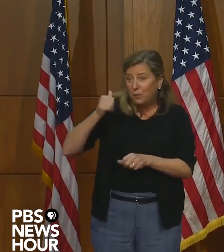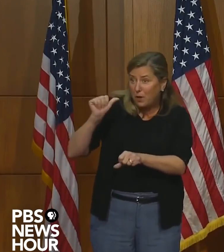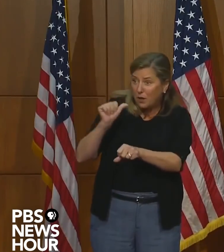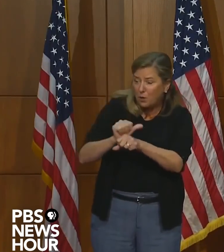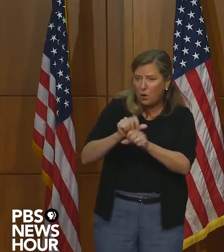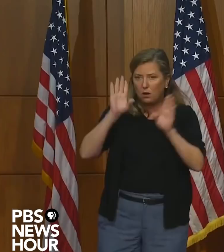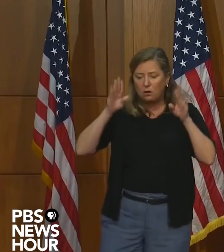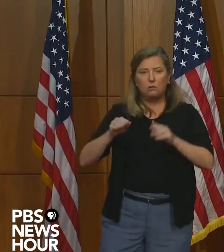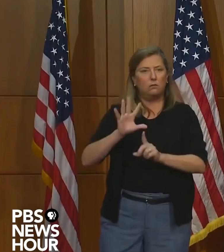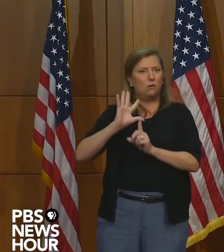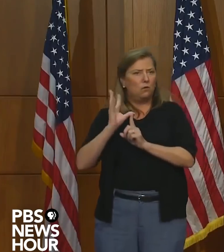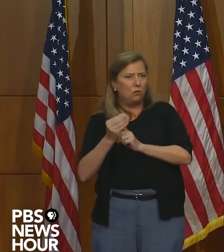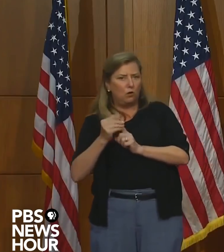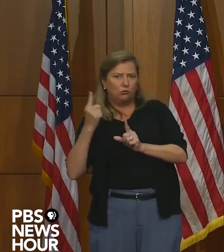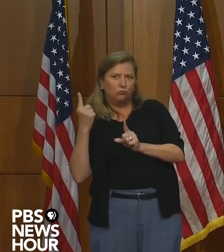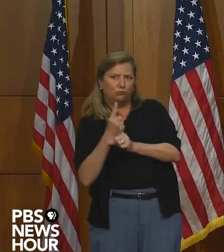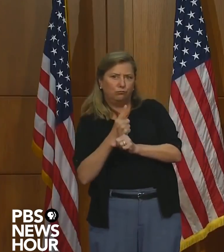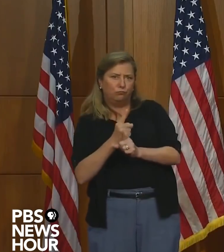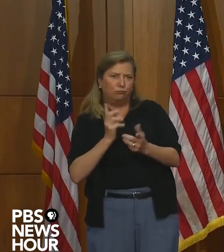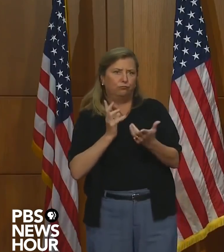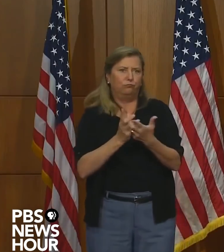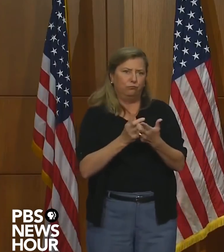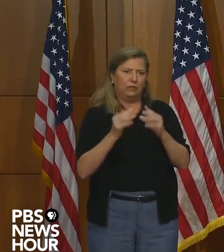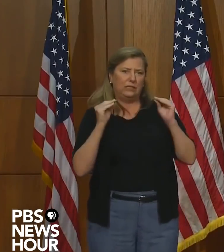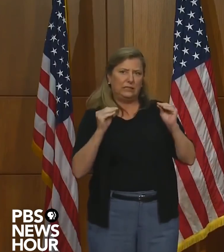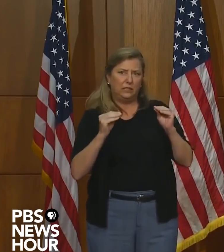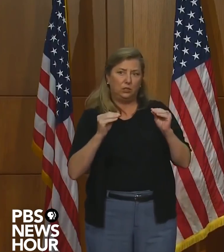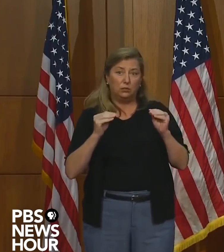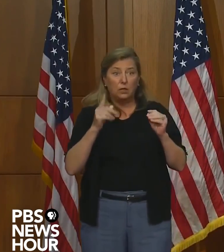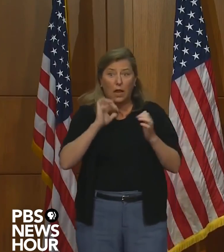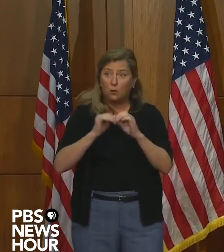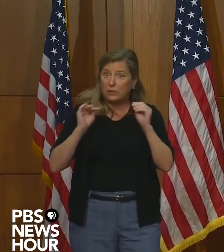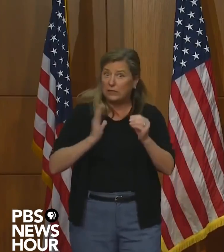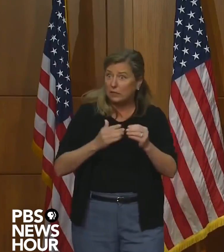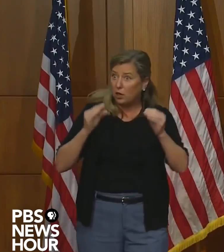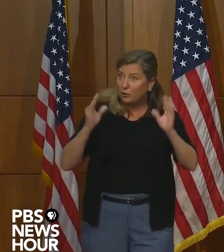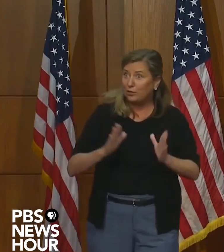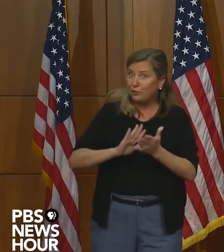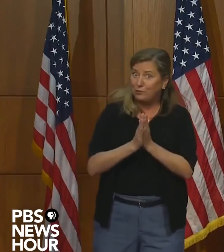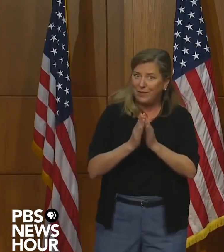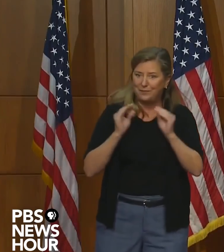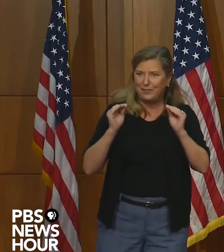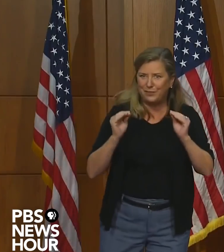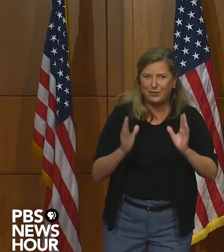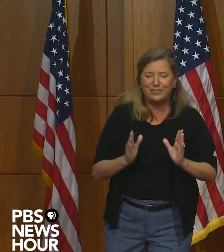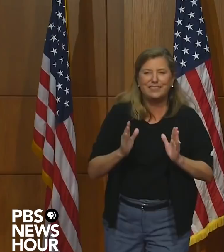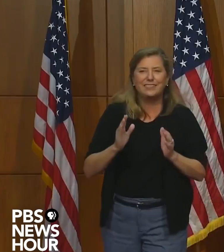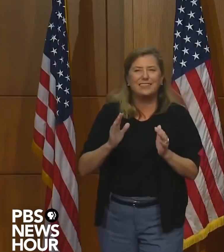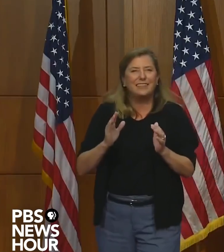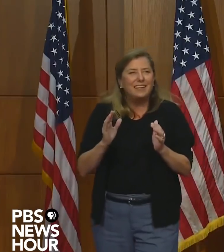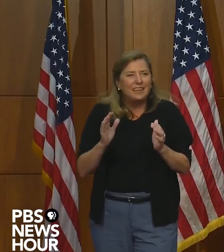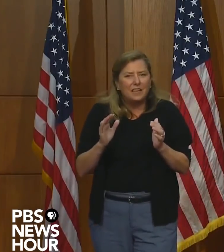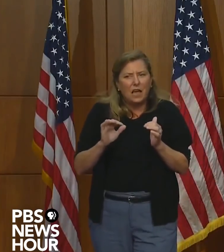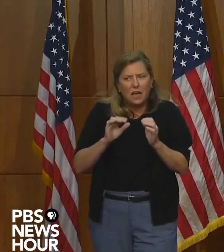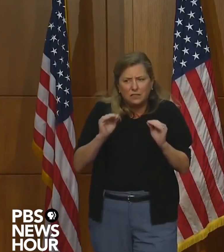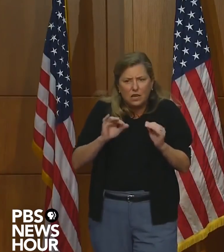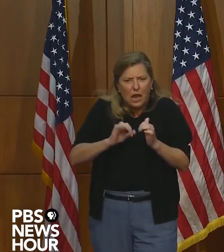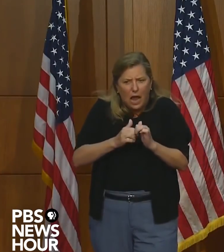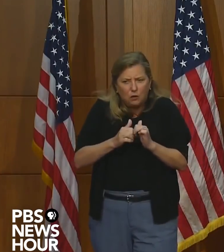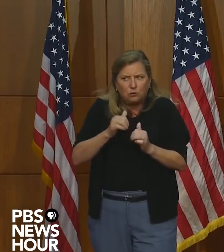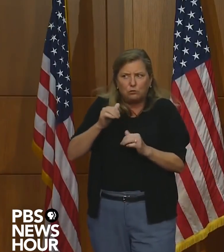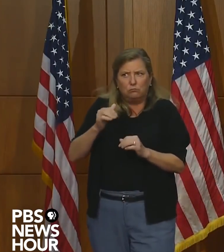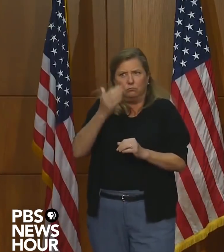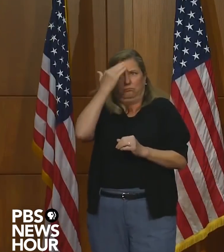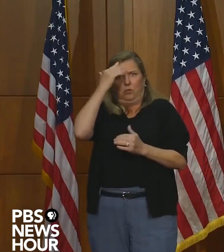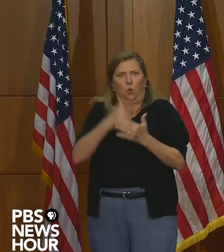putting culturally responsive teaching practices into trainings for our teachers, into the standards and the way that we approach them, and building